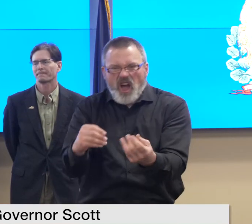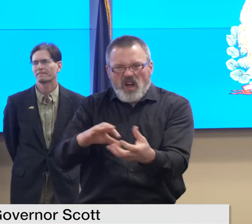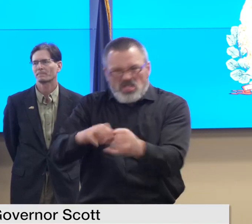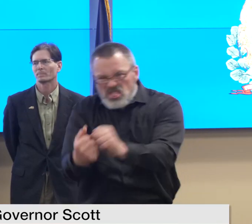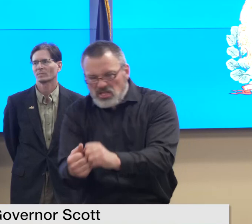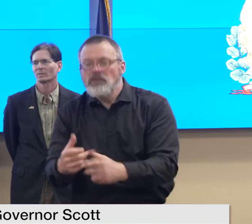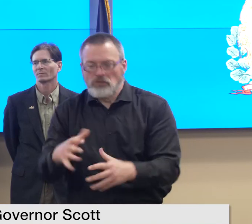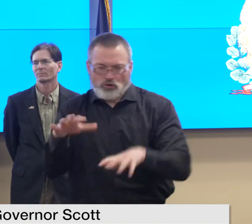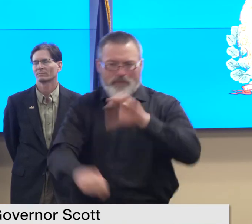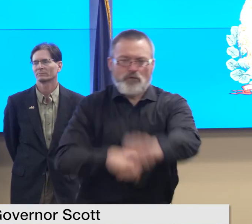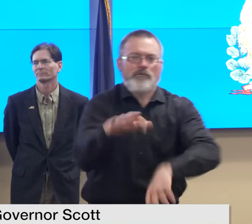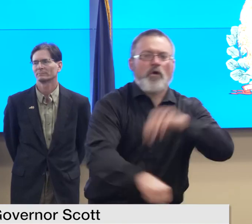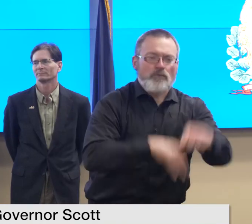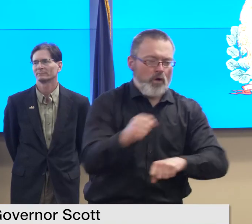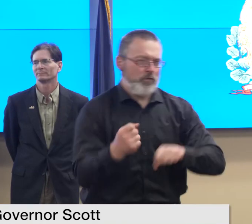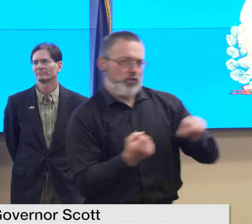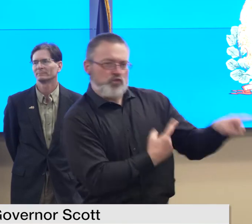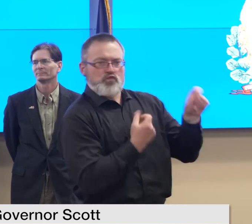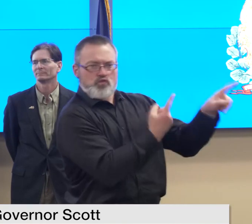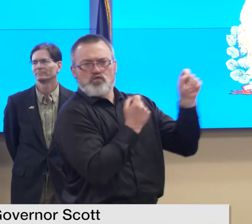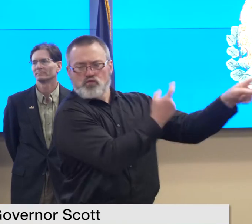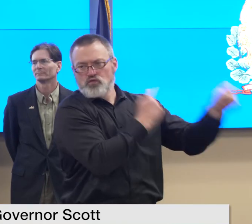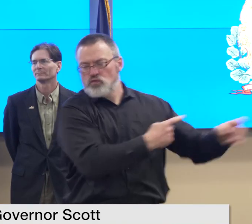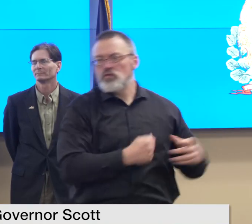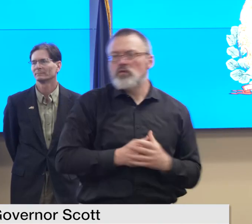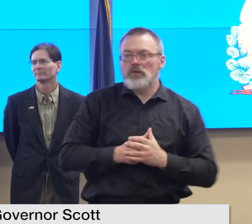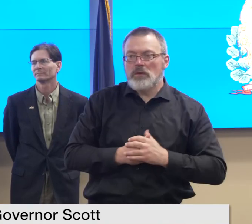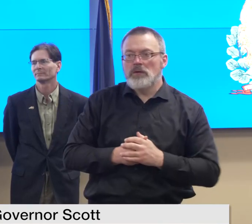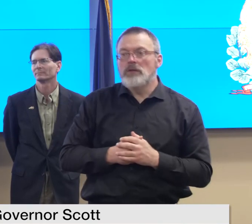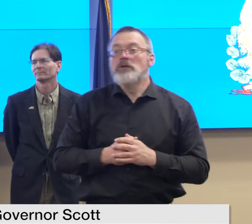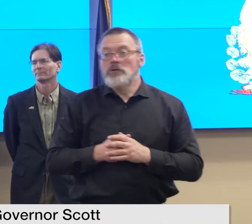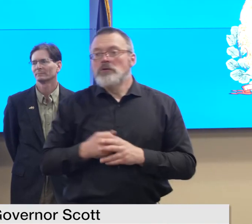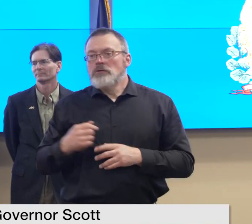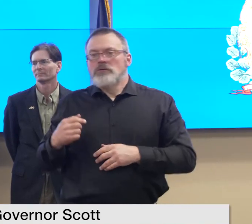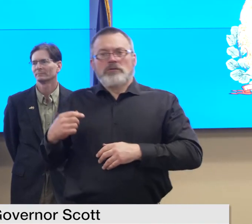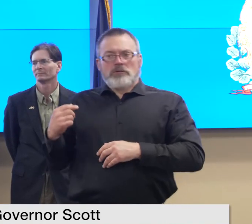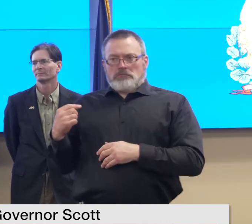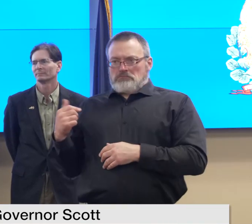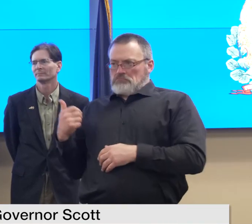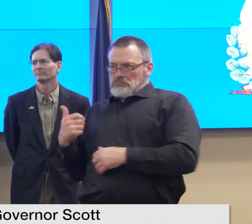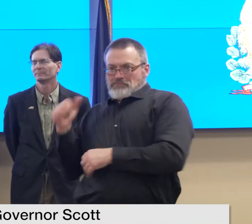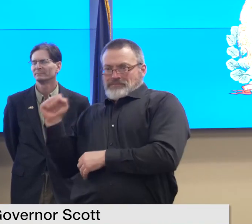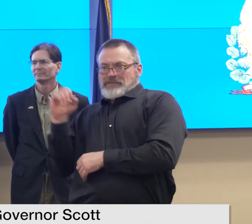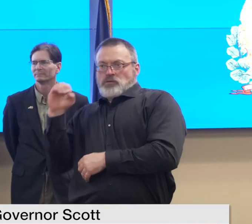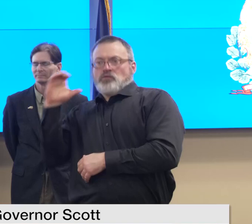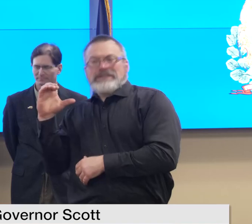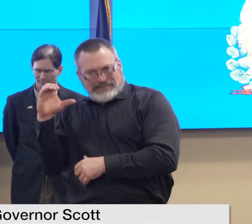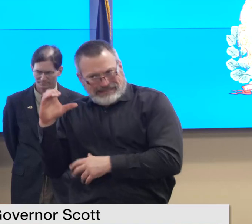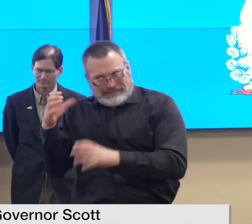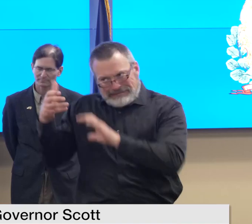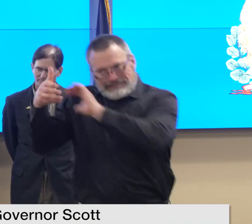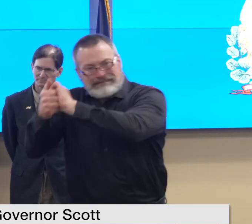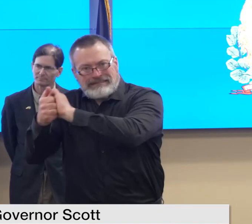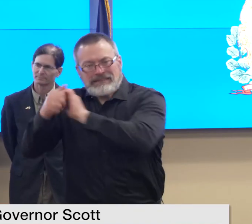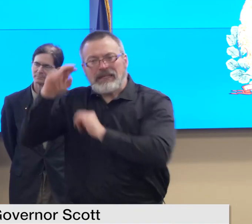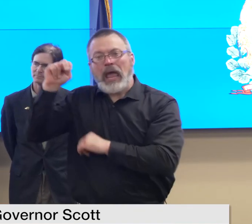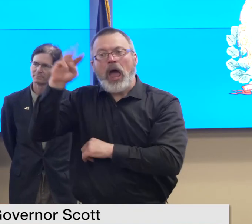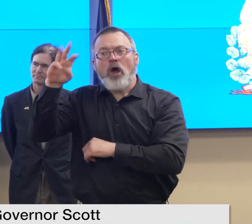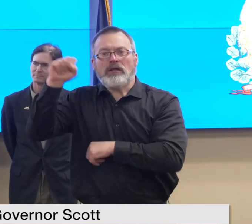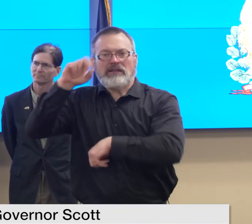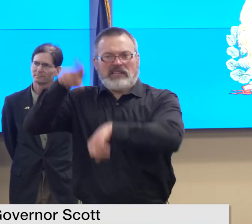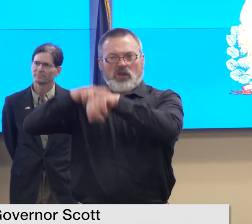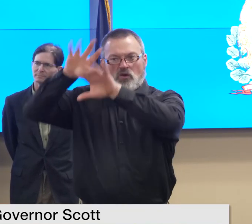continue to work closely with our partners at the national weather service to monitor any changes in the weather that could impact